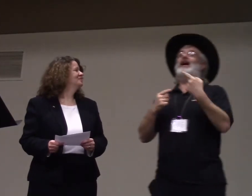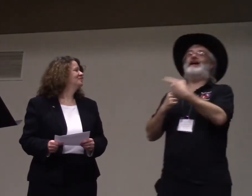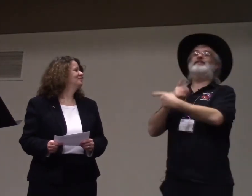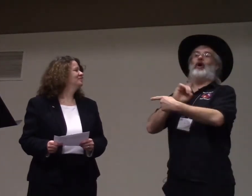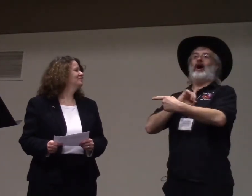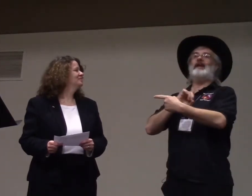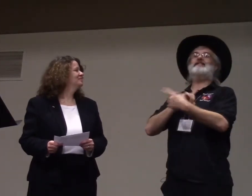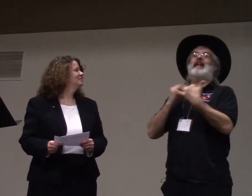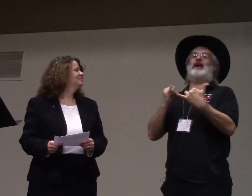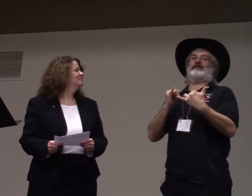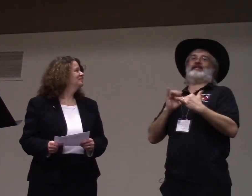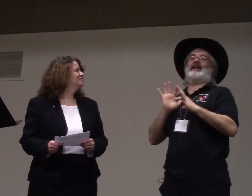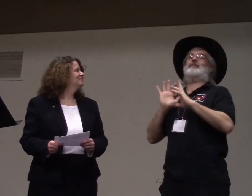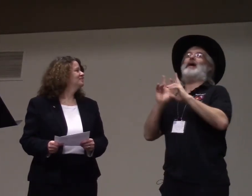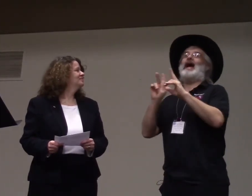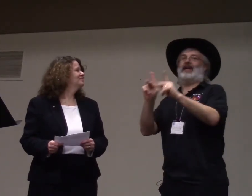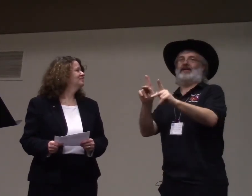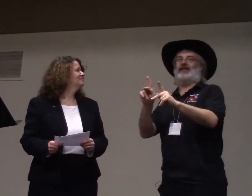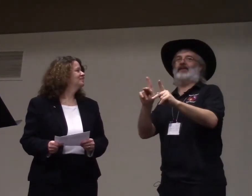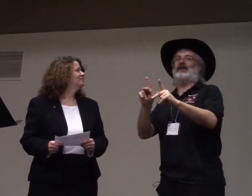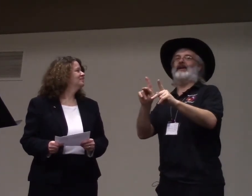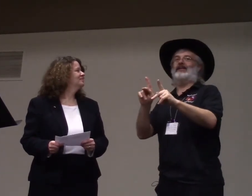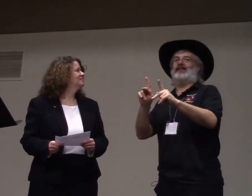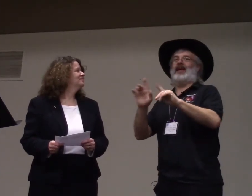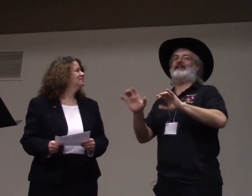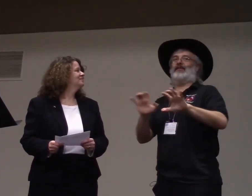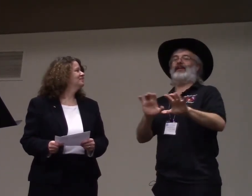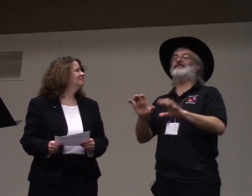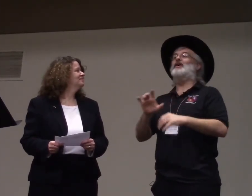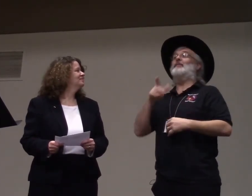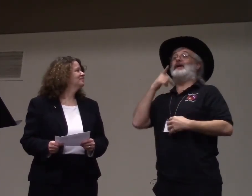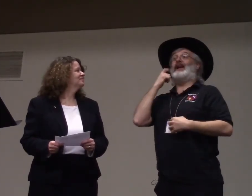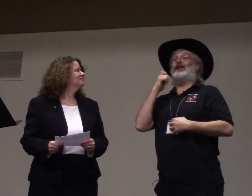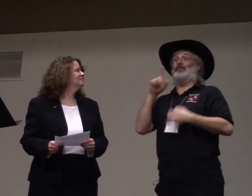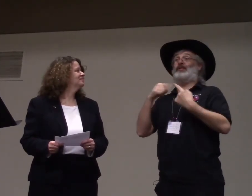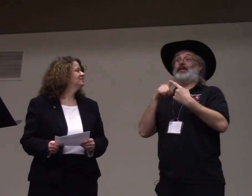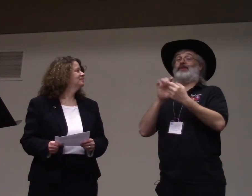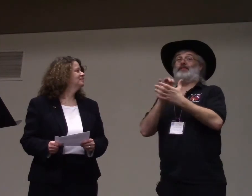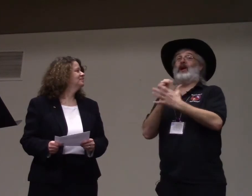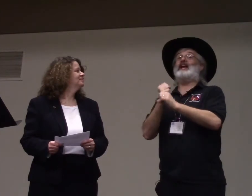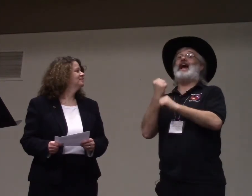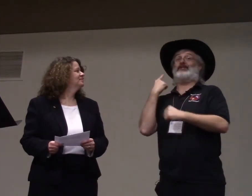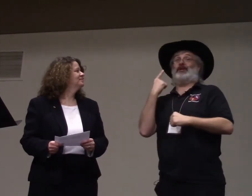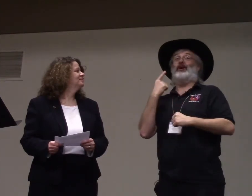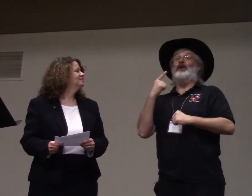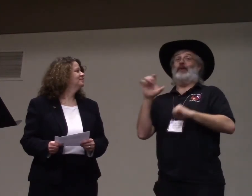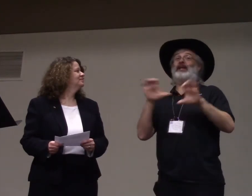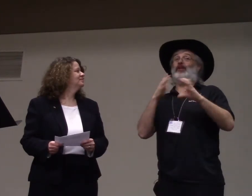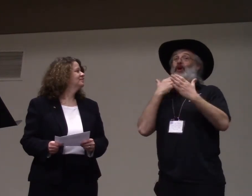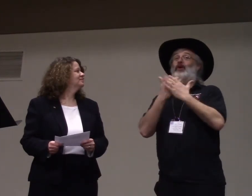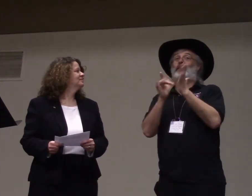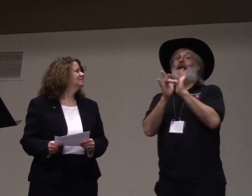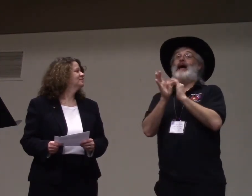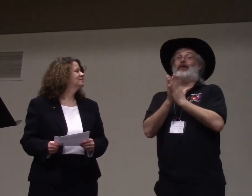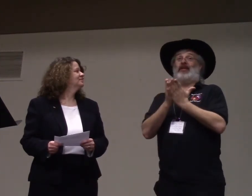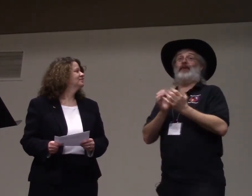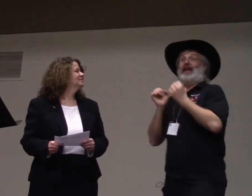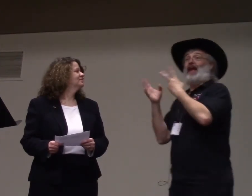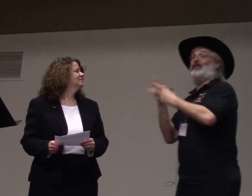Dawn is now just getting back into the activities. Because, when she was married last year, we did the good Bible thing. We gave her